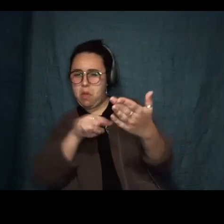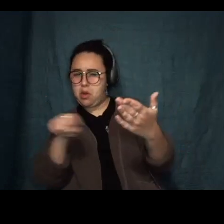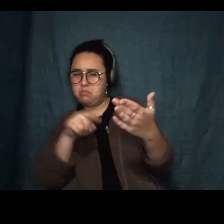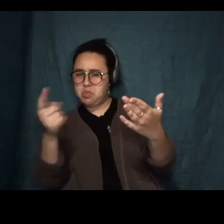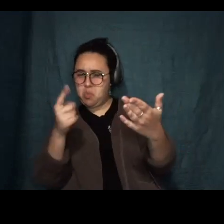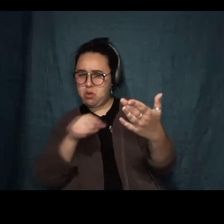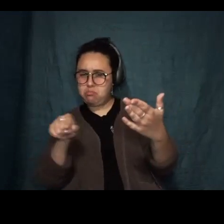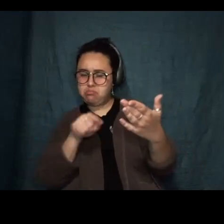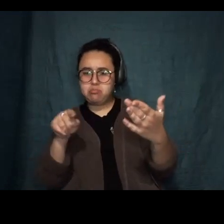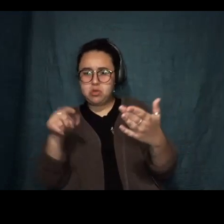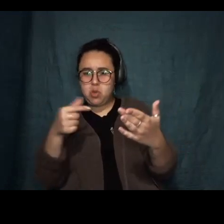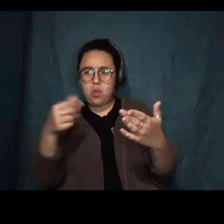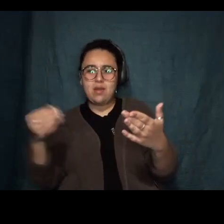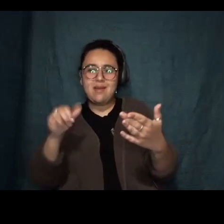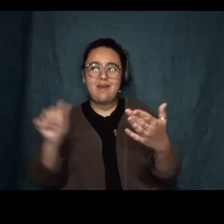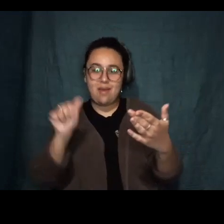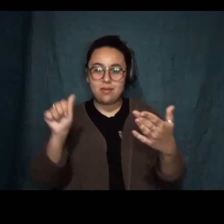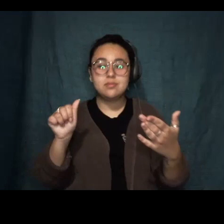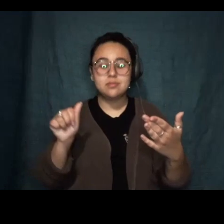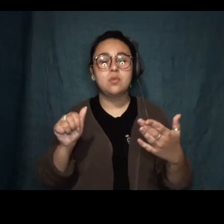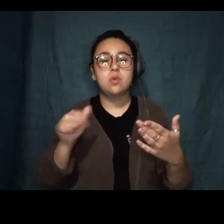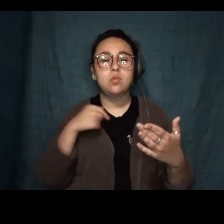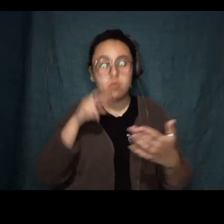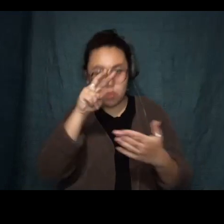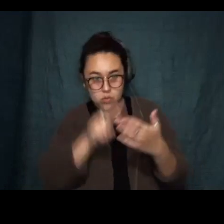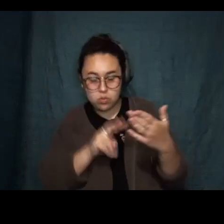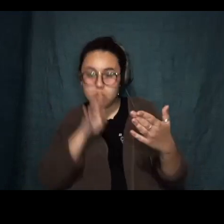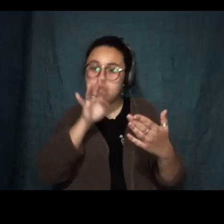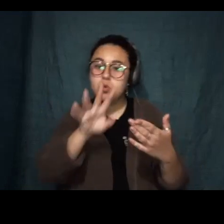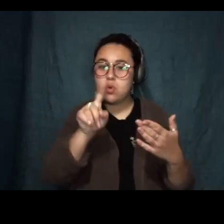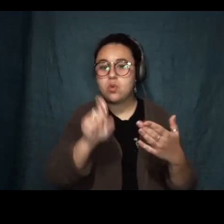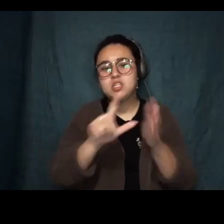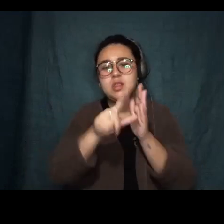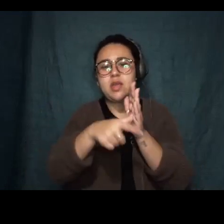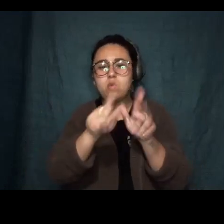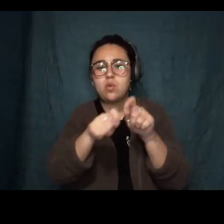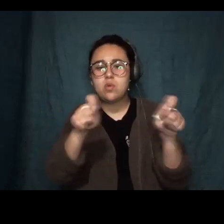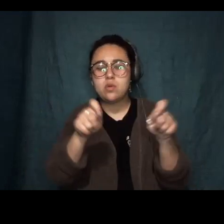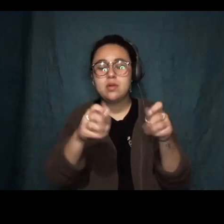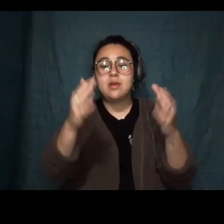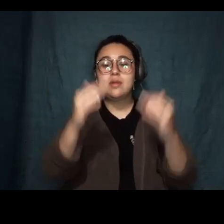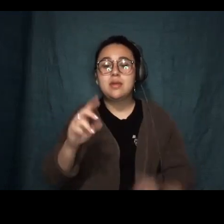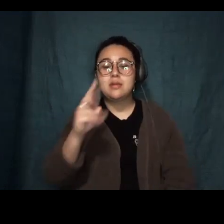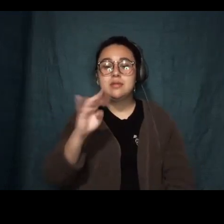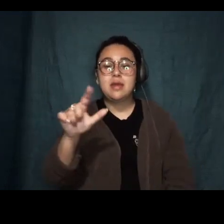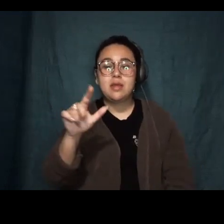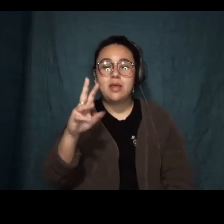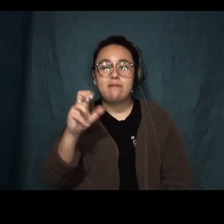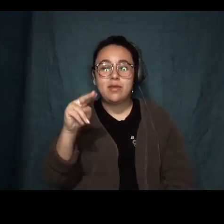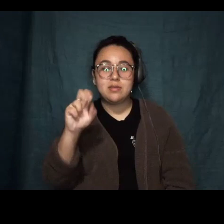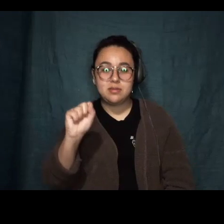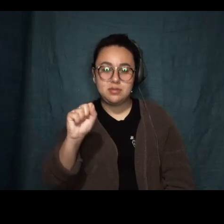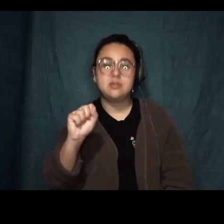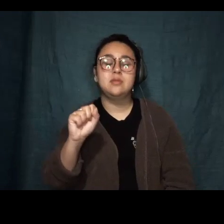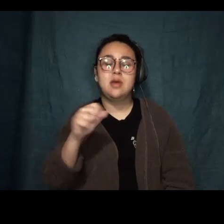wrap up. Okay, keeping it going. Next up, we have Danielle Evans. I have been trying to get